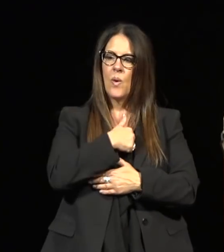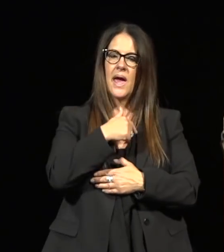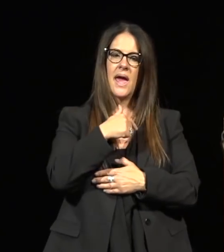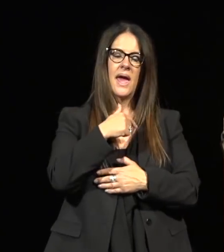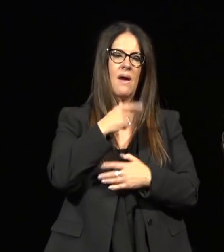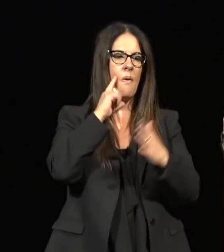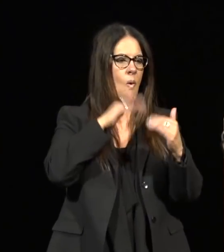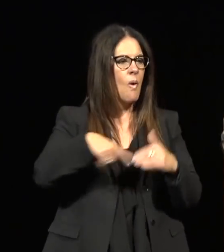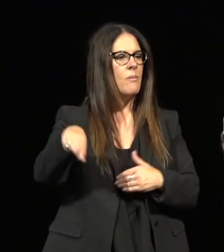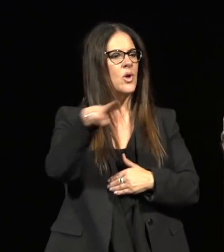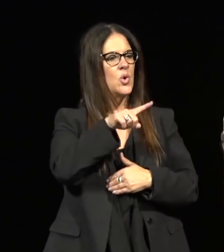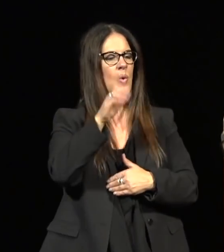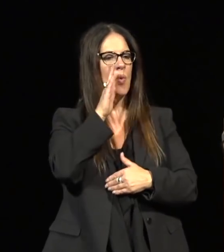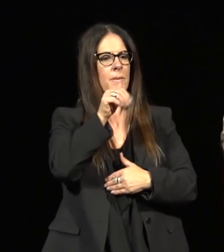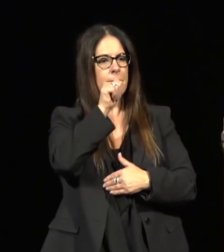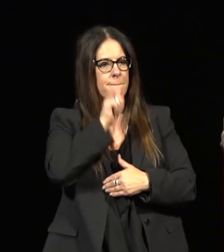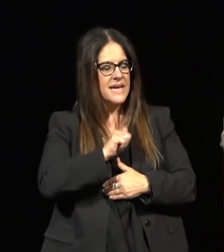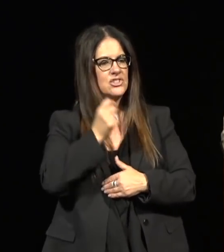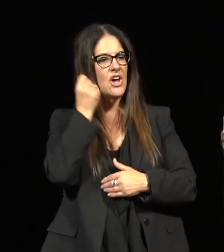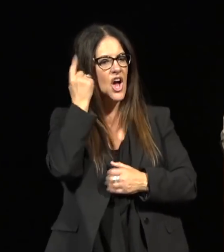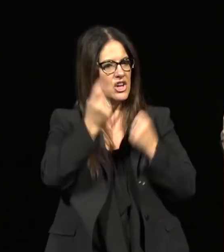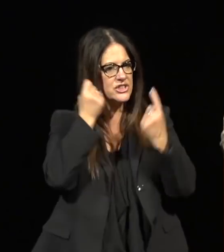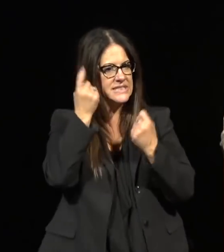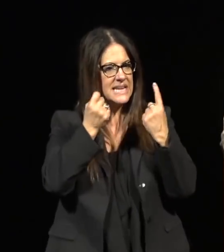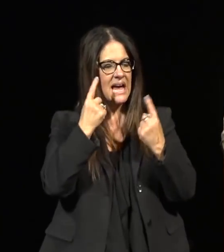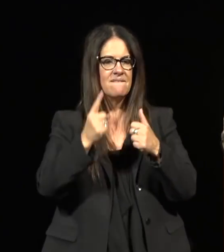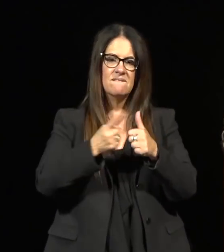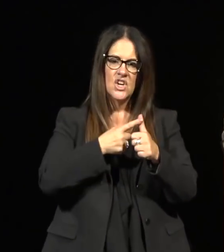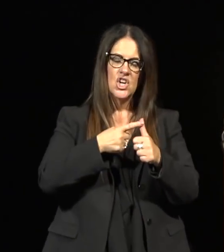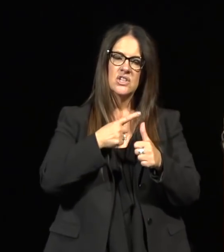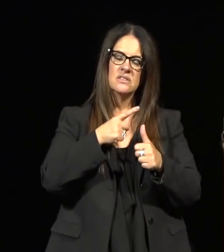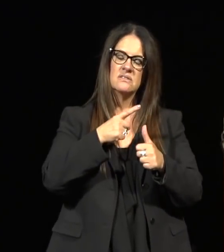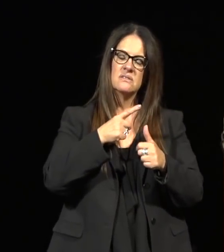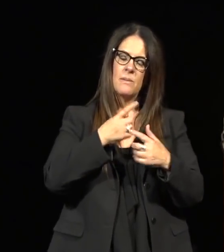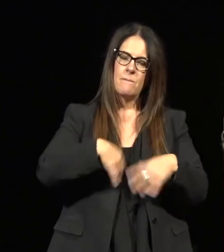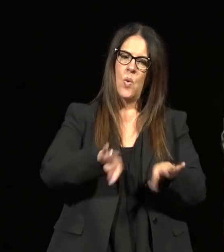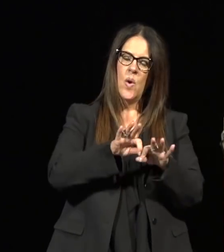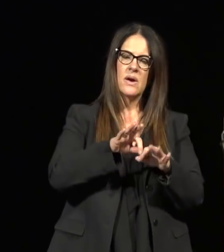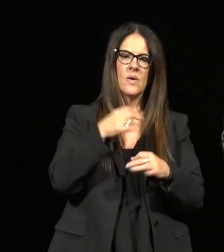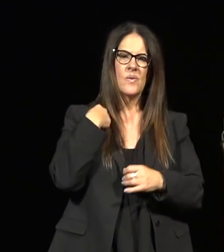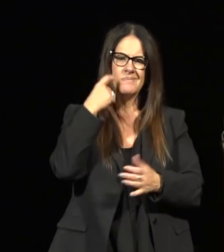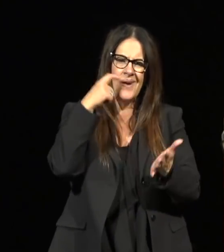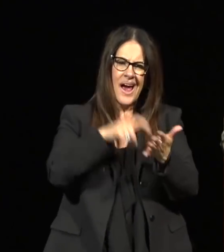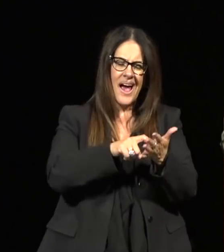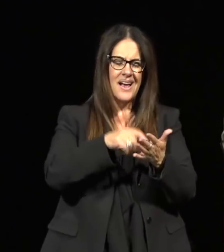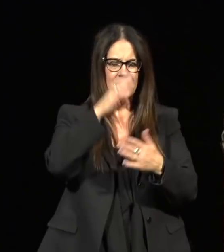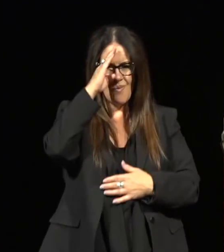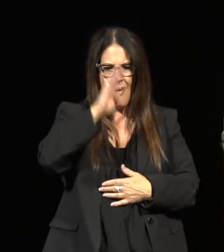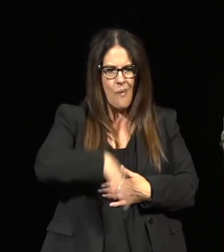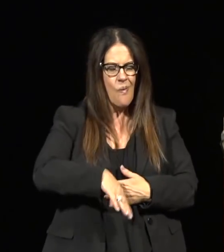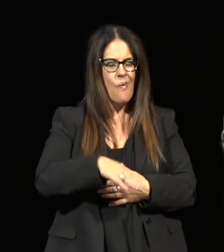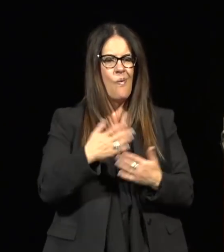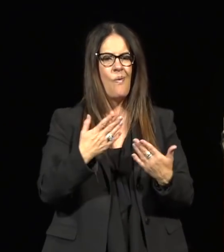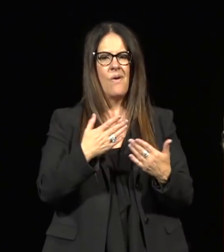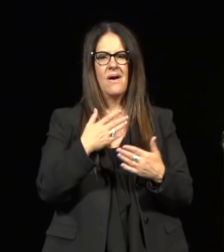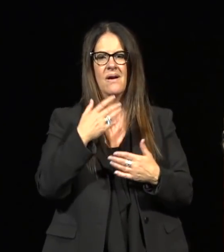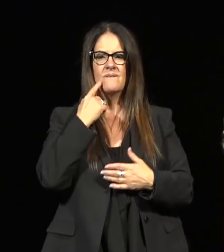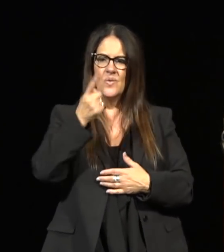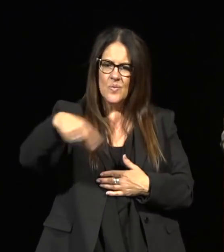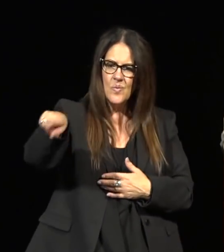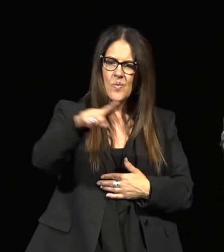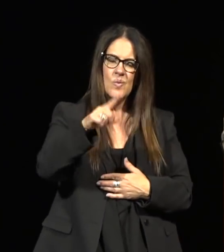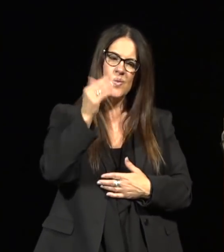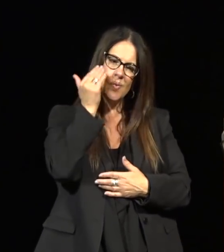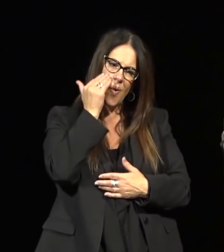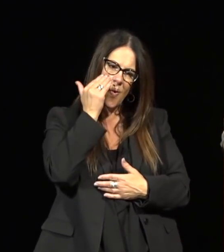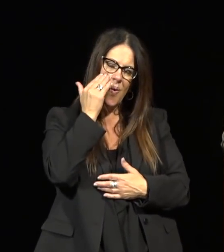that you will be patient and understand. First and foremost, we recognize how important it is for you to